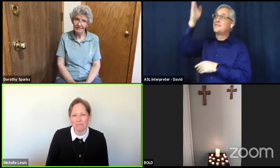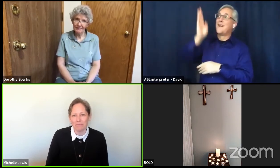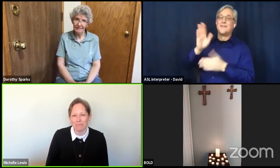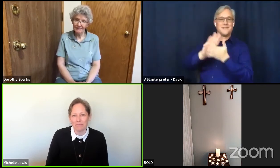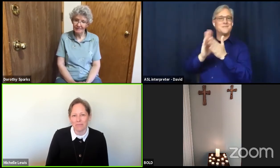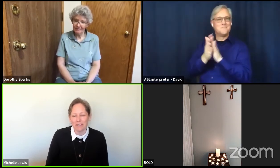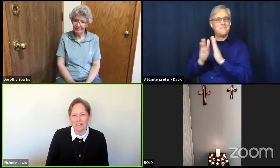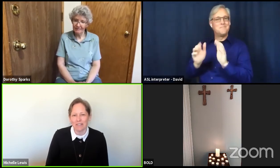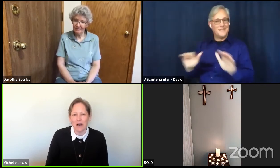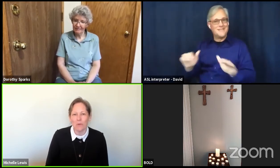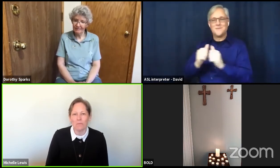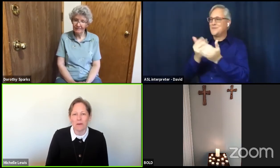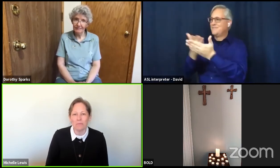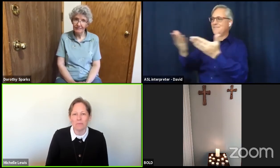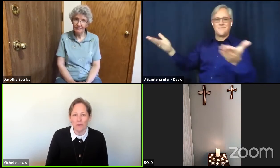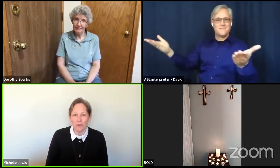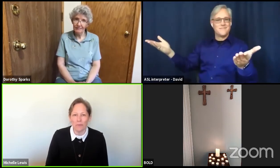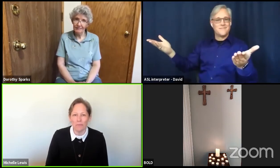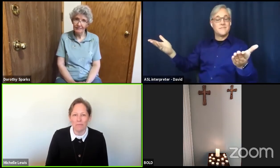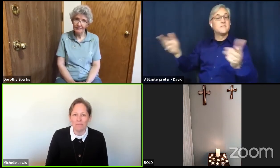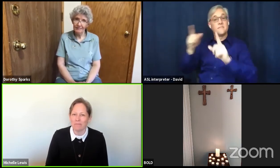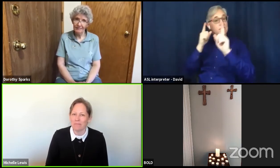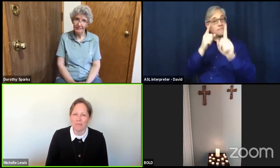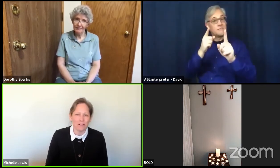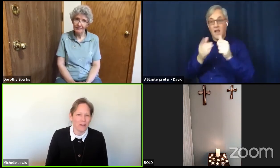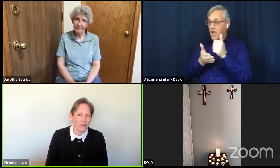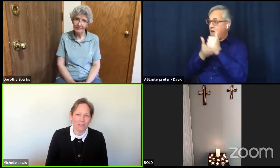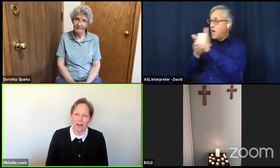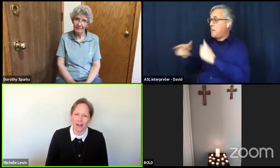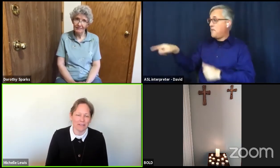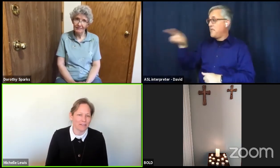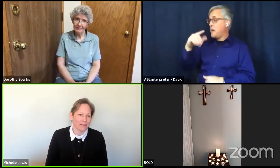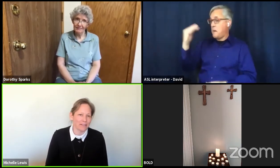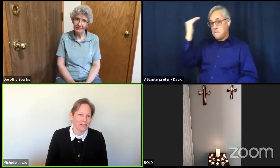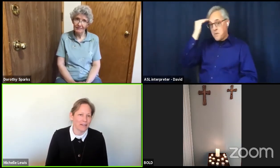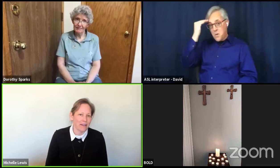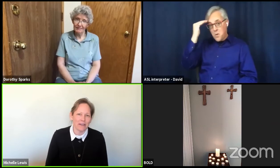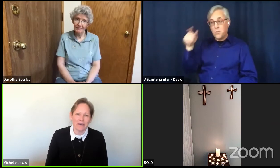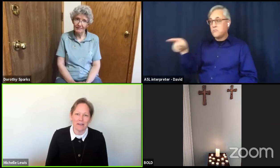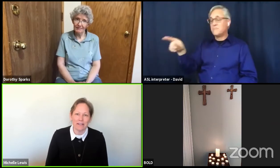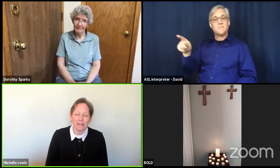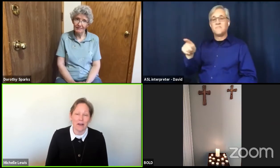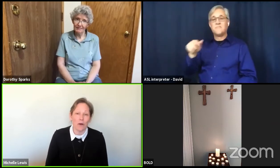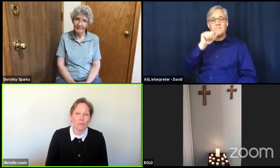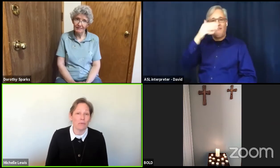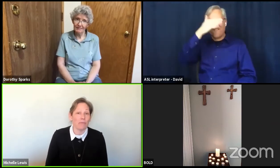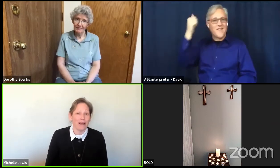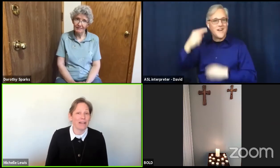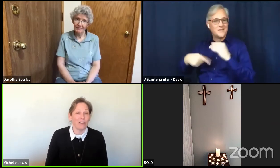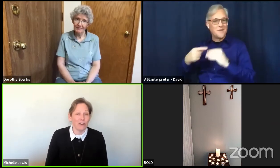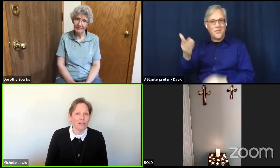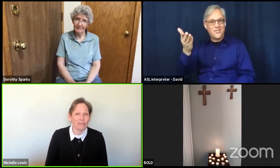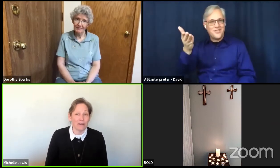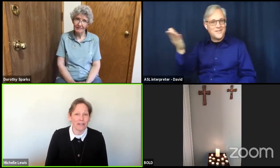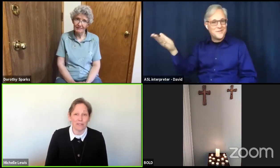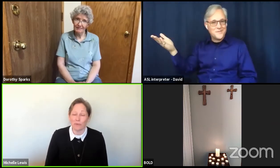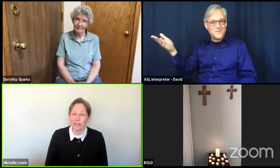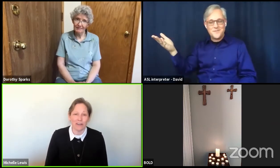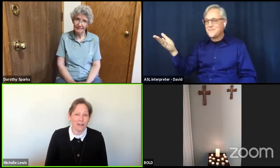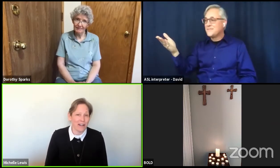to help them know they're not forgotten to help remind all of us we are not